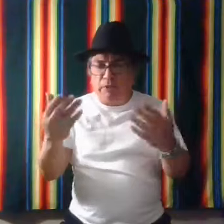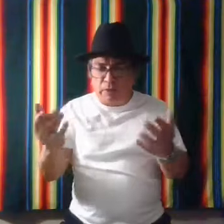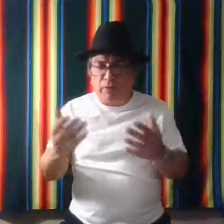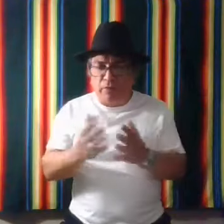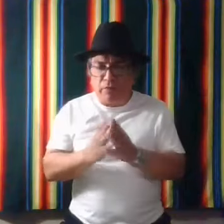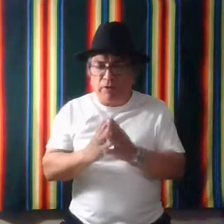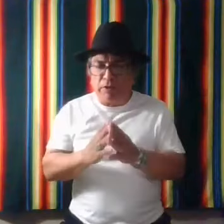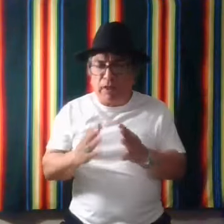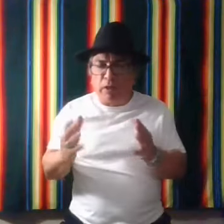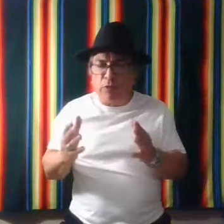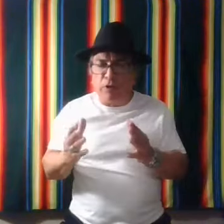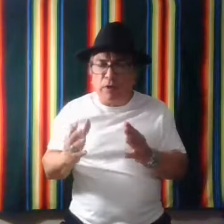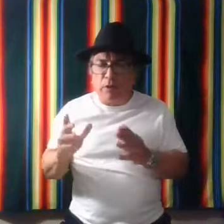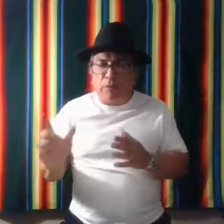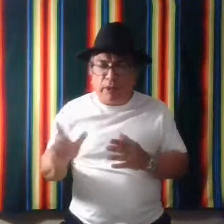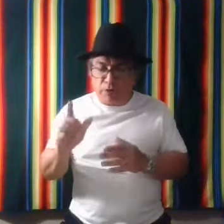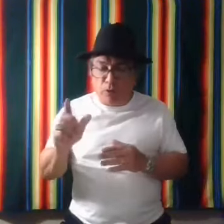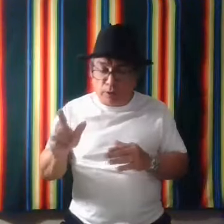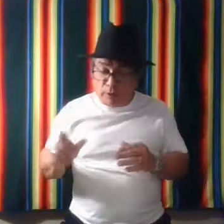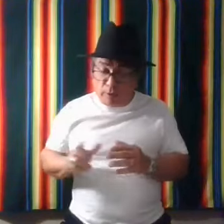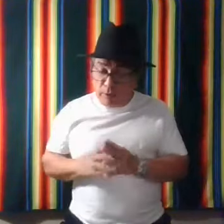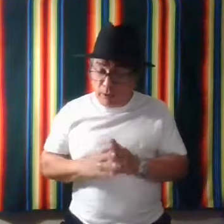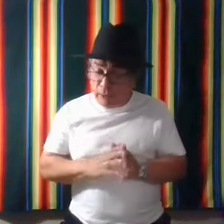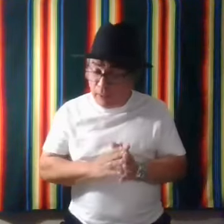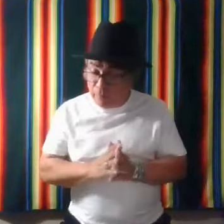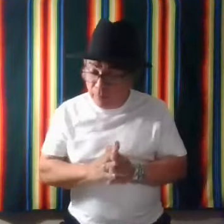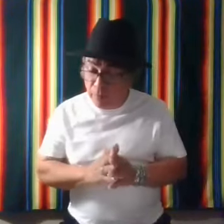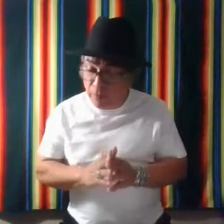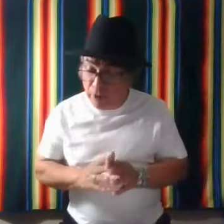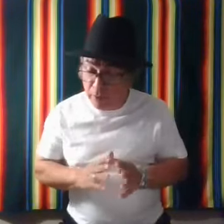in their, in their sign language. But that's the one that, that I have on here.